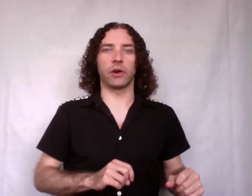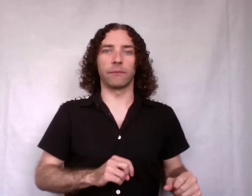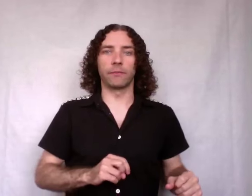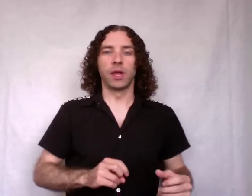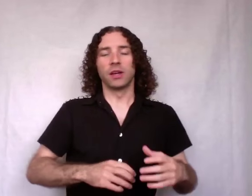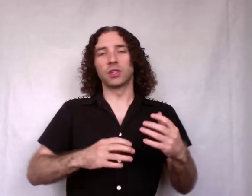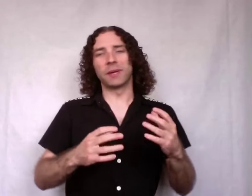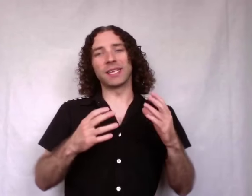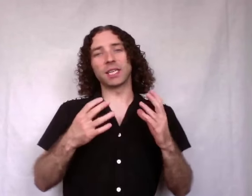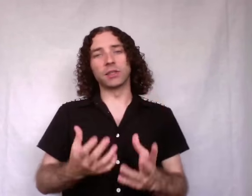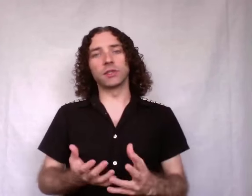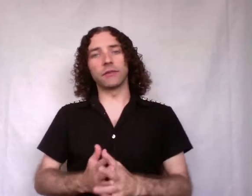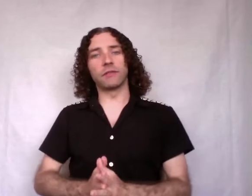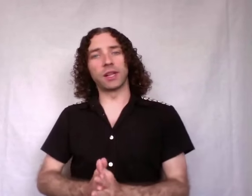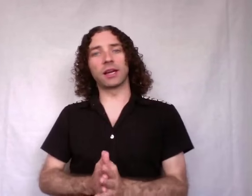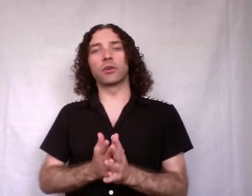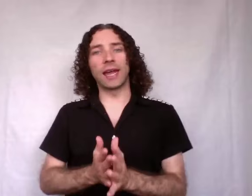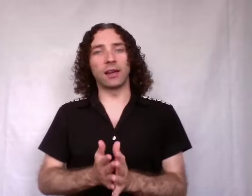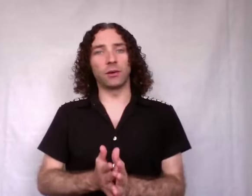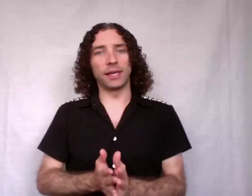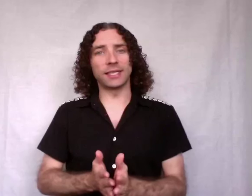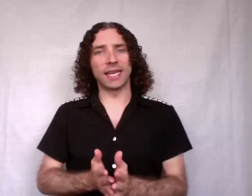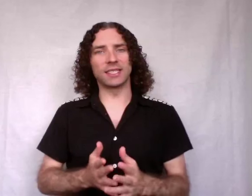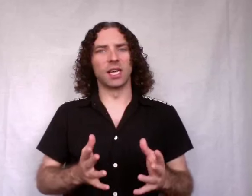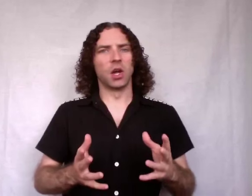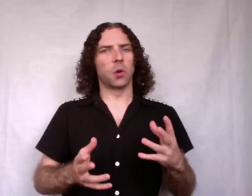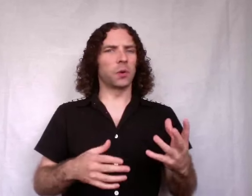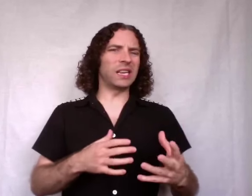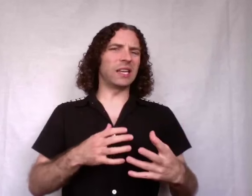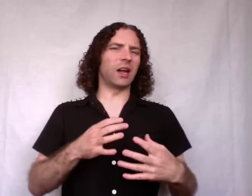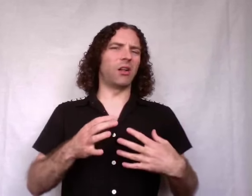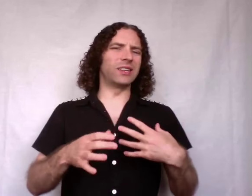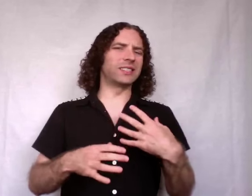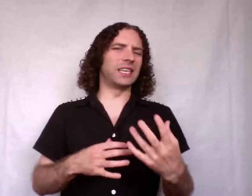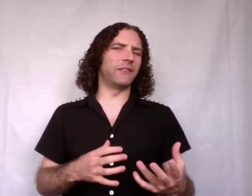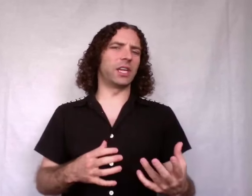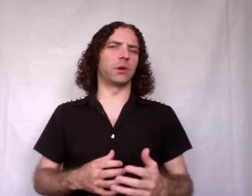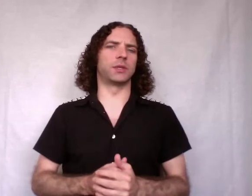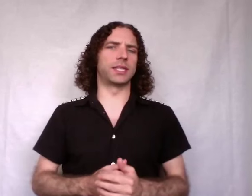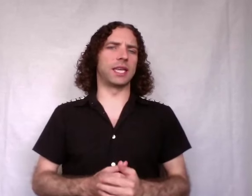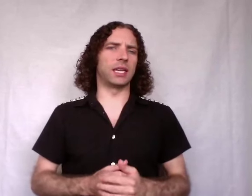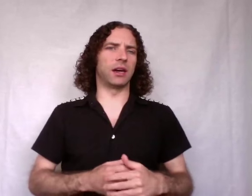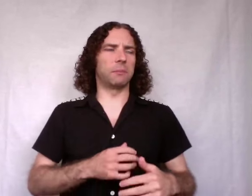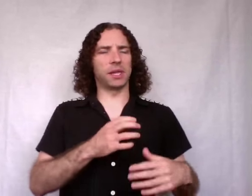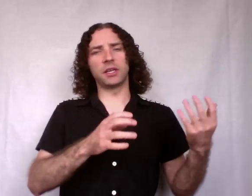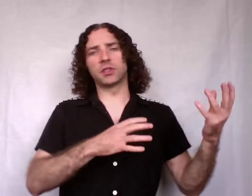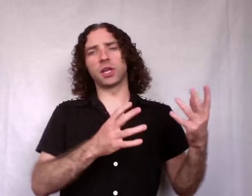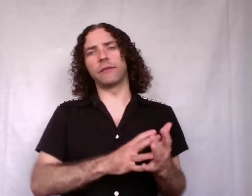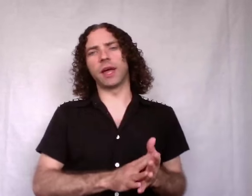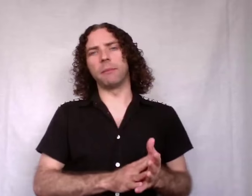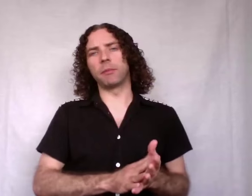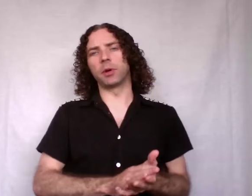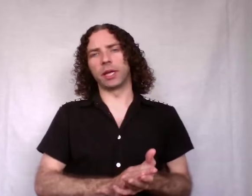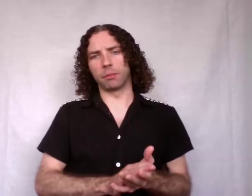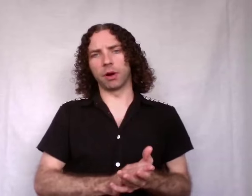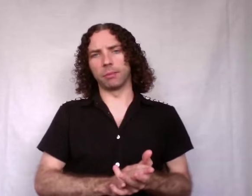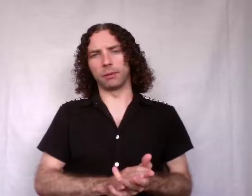So because a conservative collector can't do these things, really all it's giving you is the ability to solve that memory leak problem.